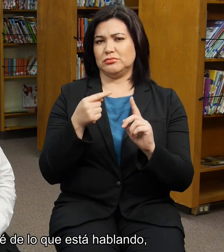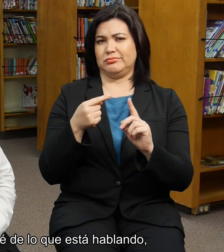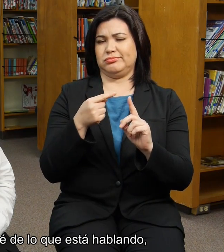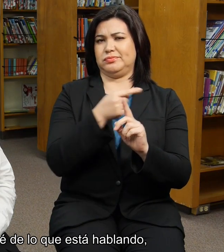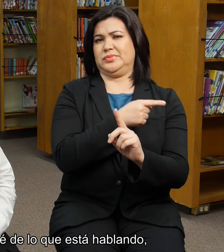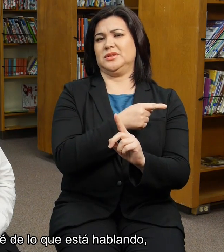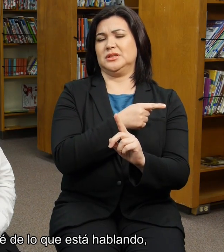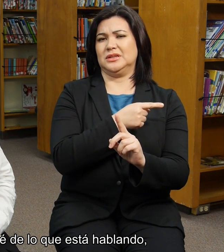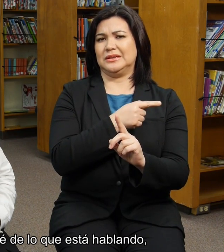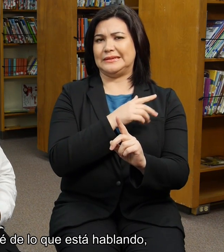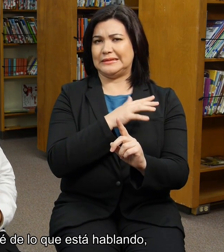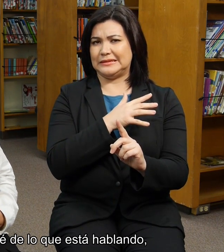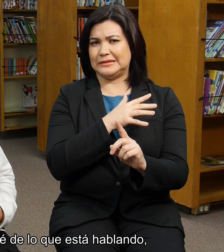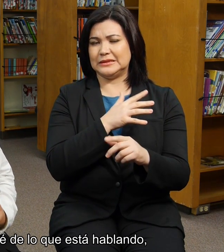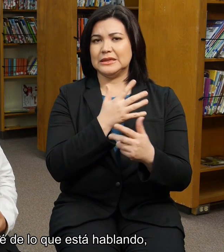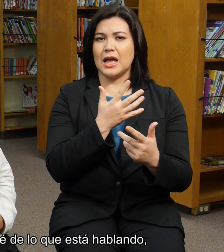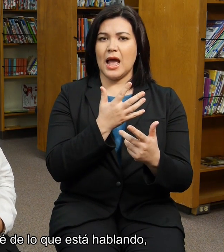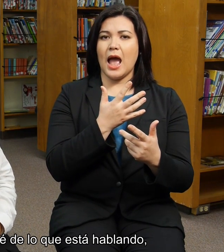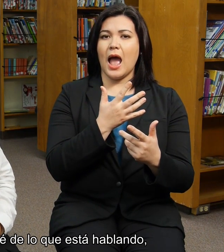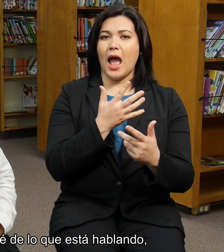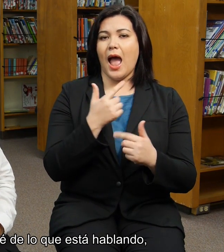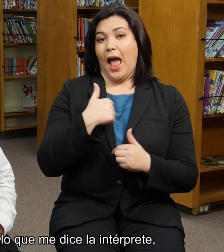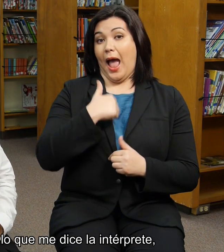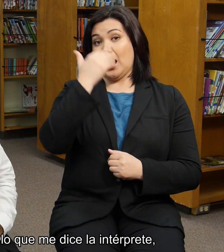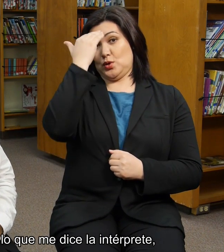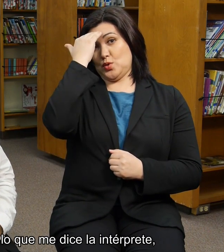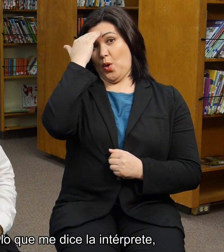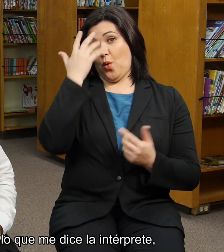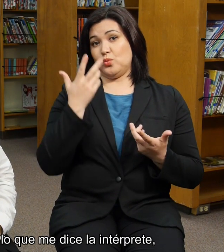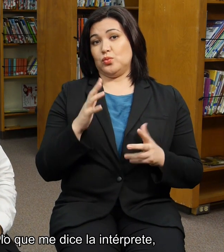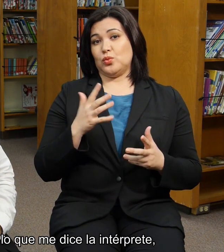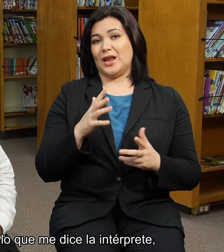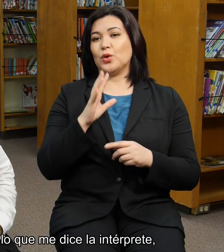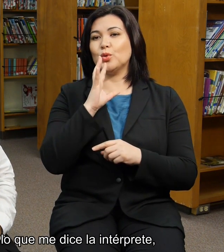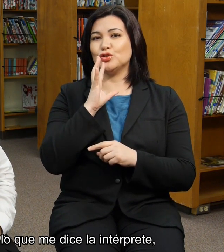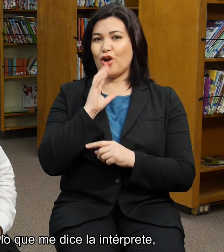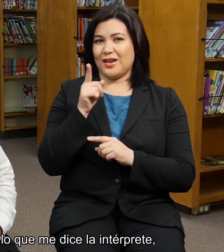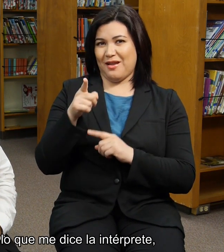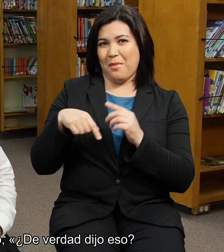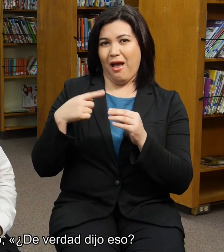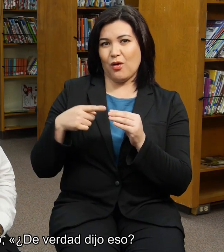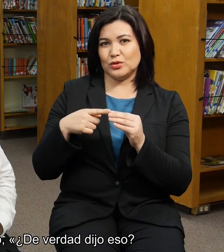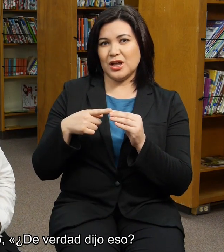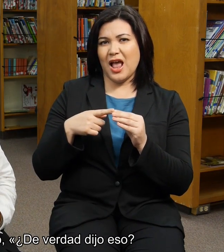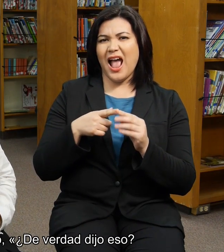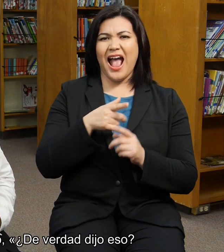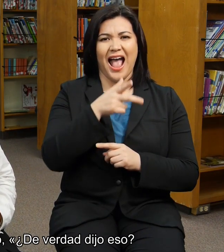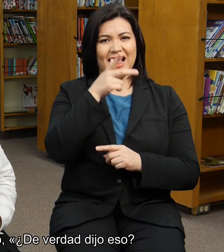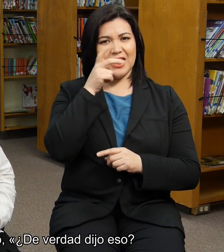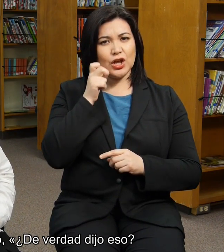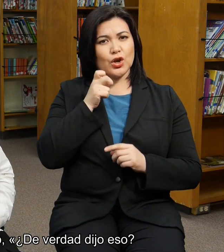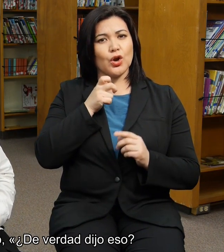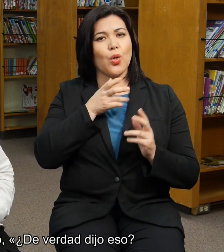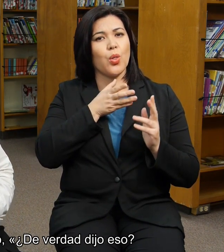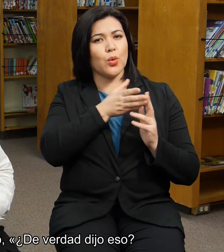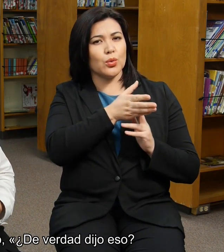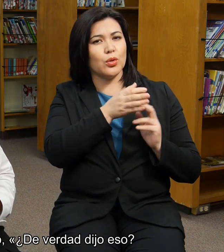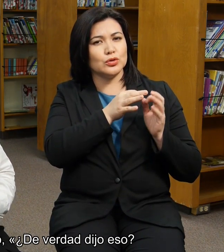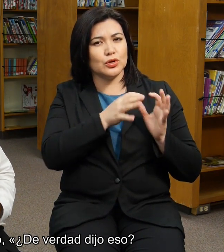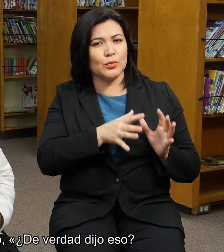So since I already know what she's talking about and when I hear from the interpreter, I'm like, kind of, really,